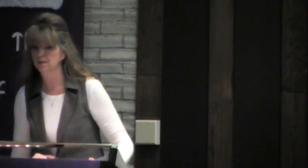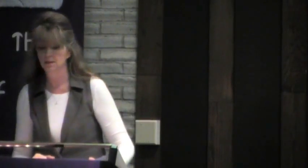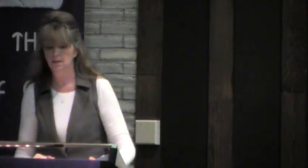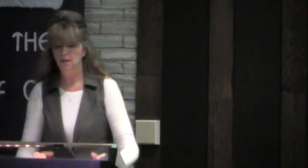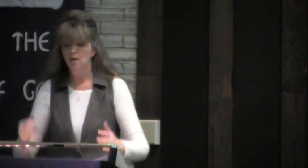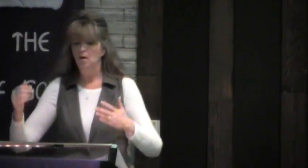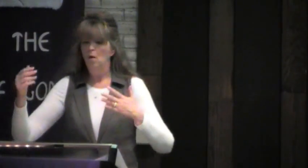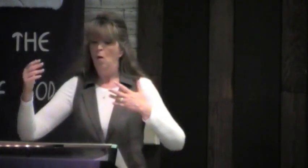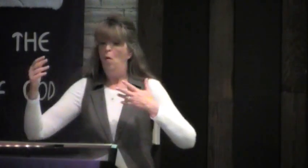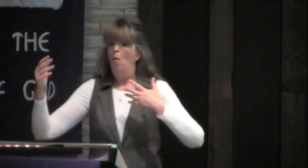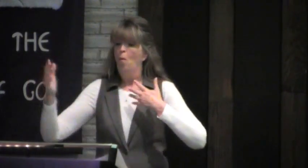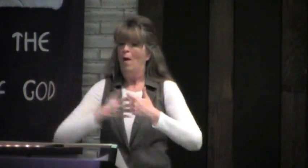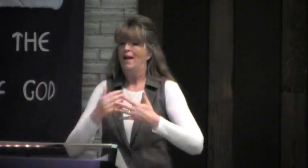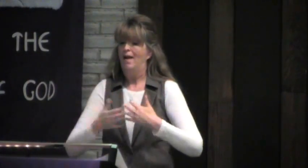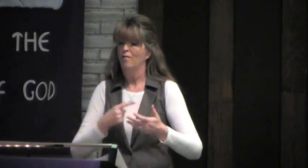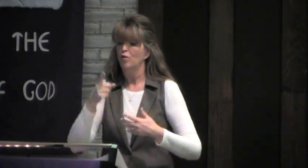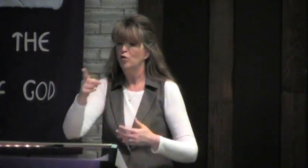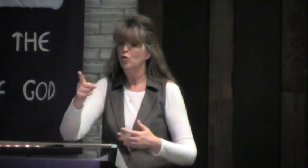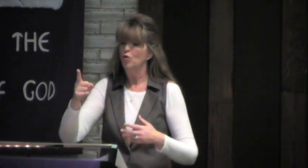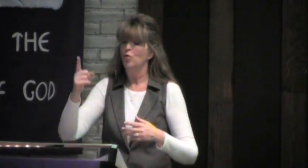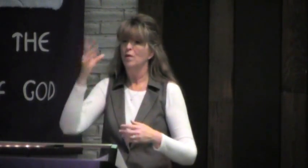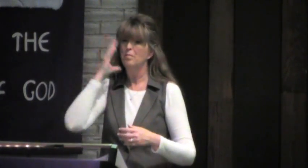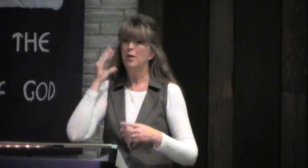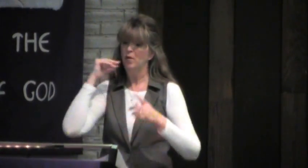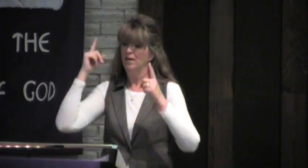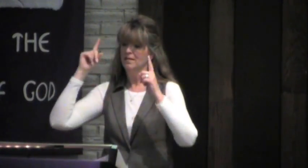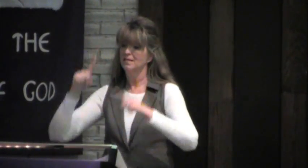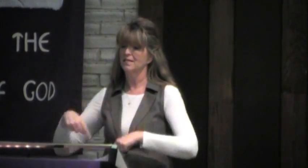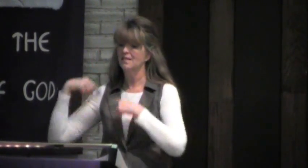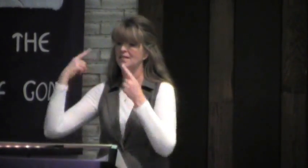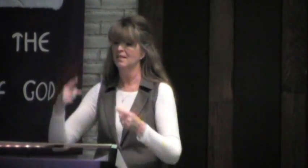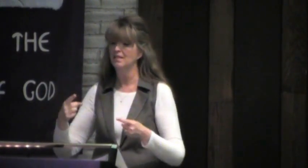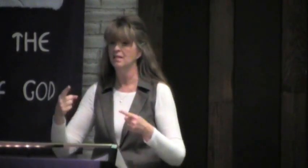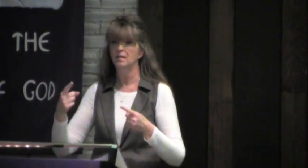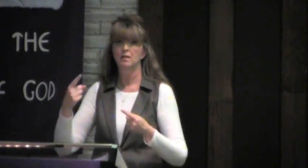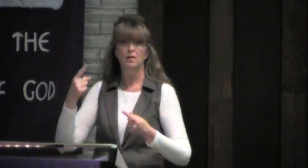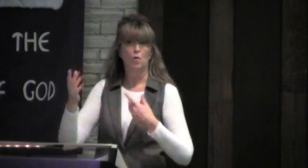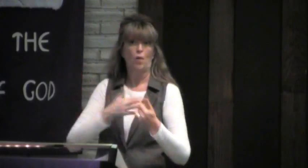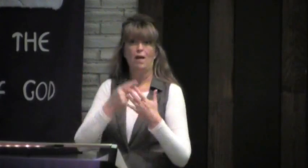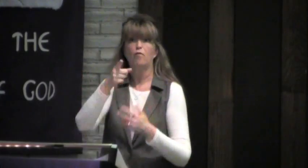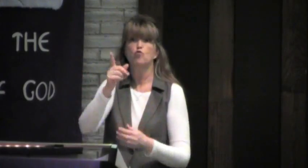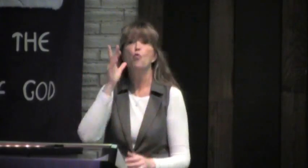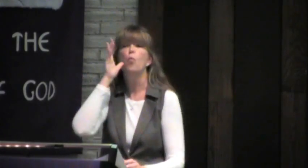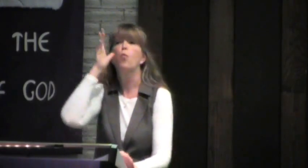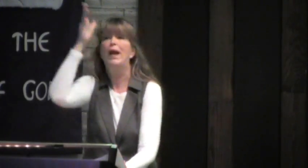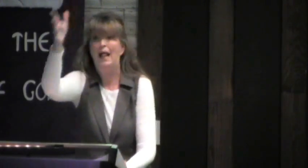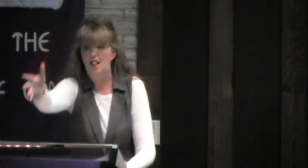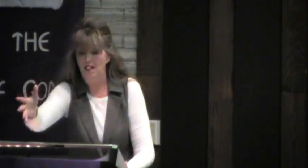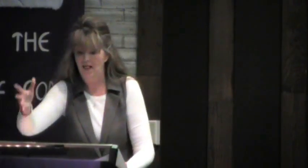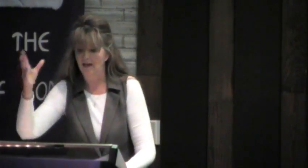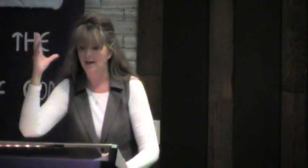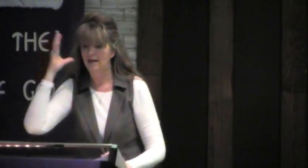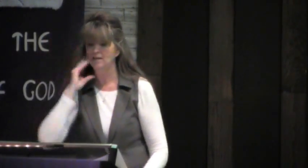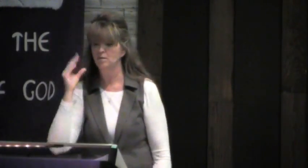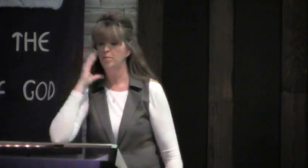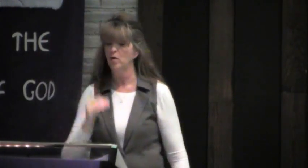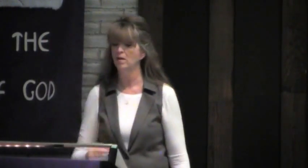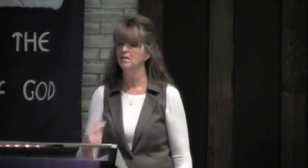that's what leads me to say that sometimes I think problems are good for us. Now, whatever you've experienced in your life, or whatever you will